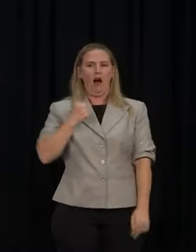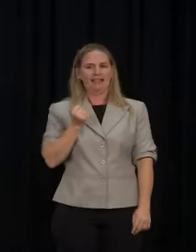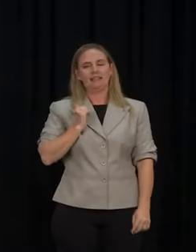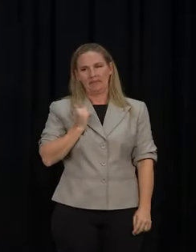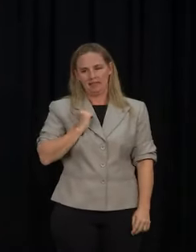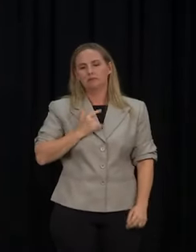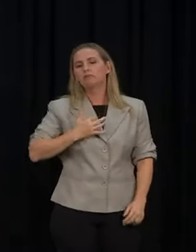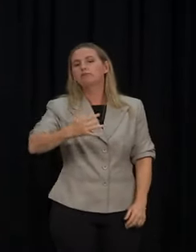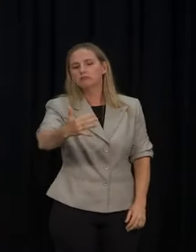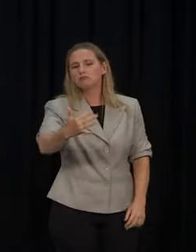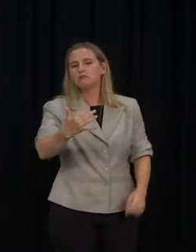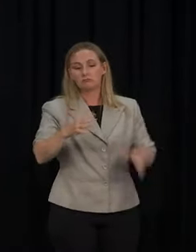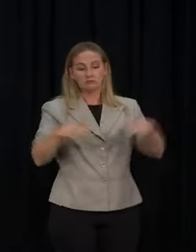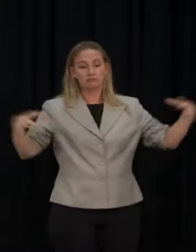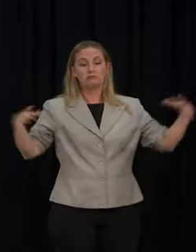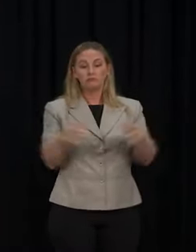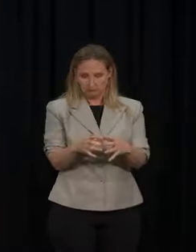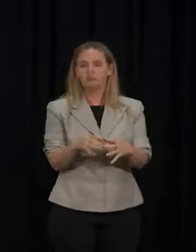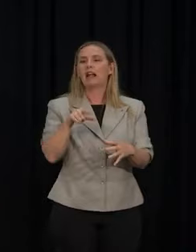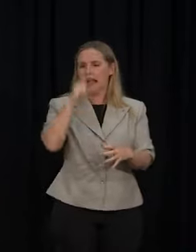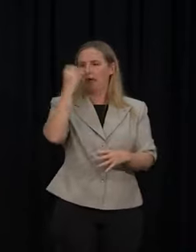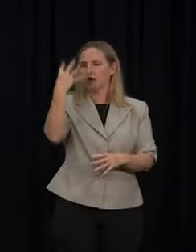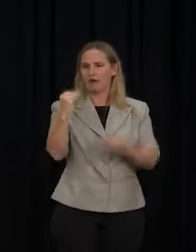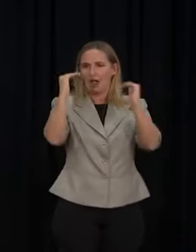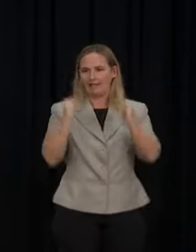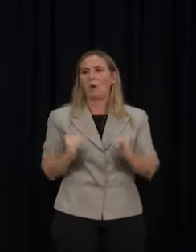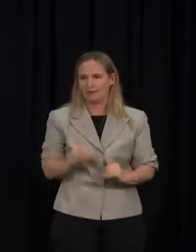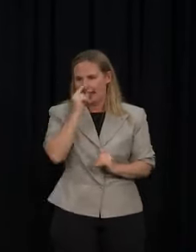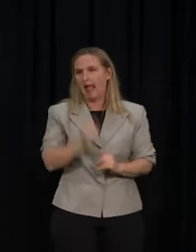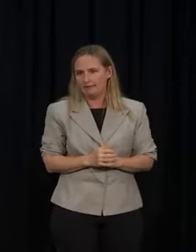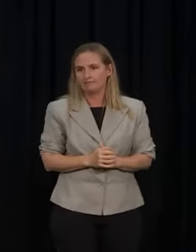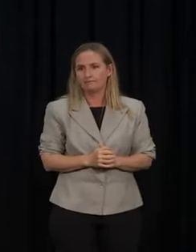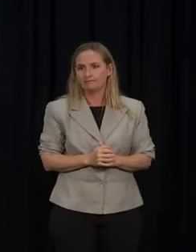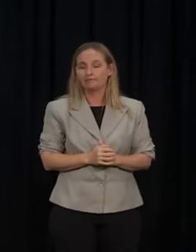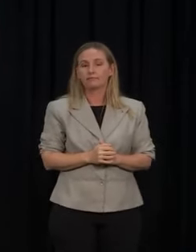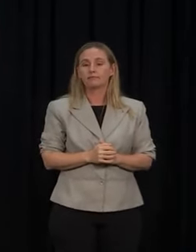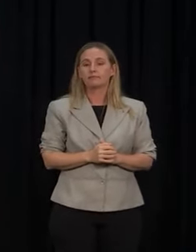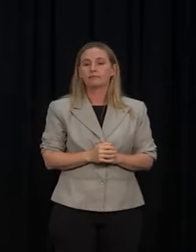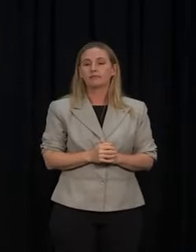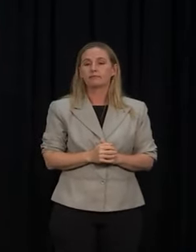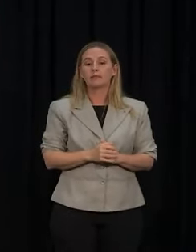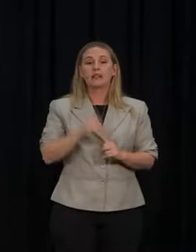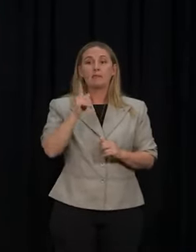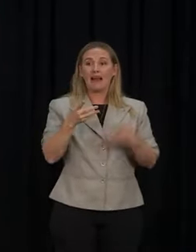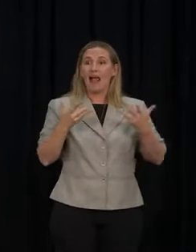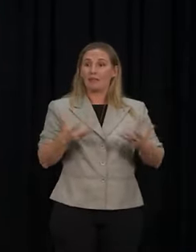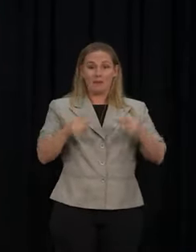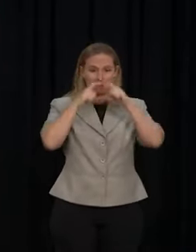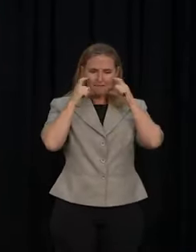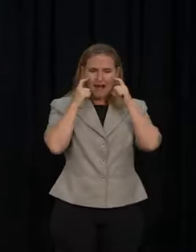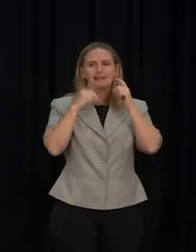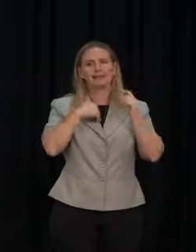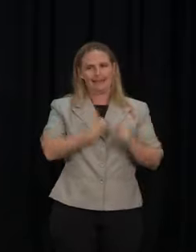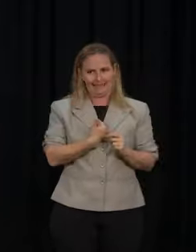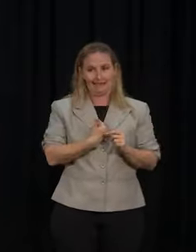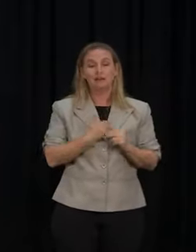managing, we'll be able to do that. And keeping in mind then, actually, as you move through, things really ease up. But masks still are helpful. And